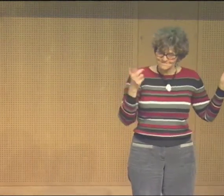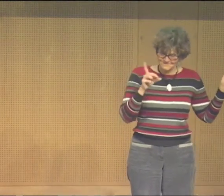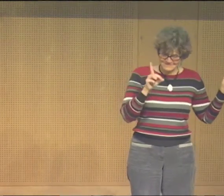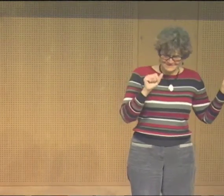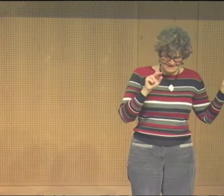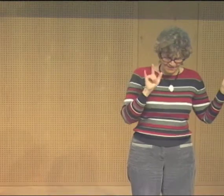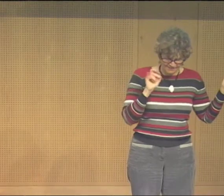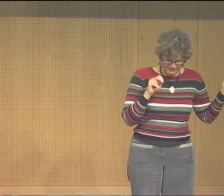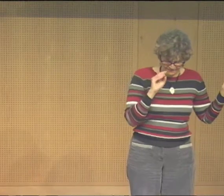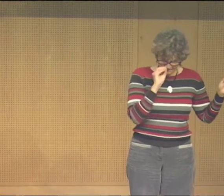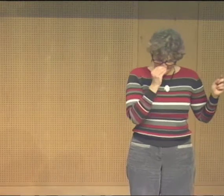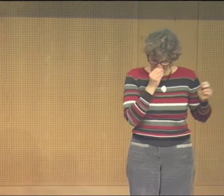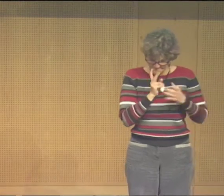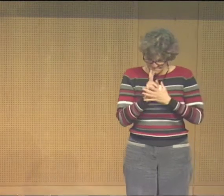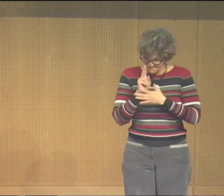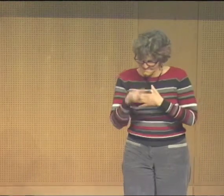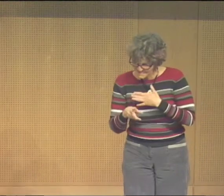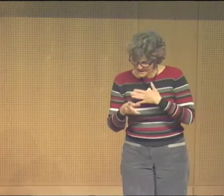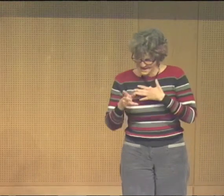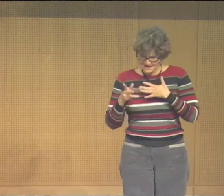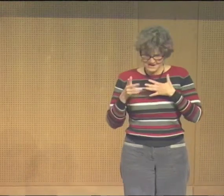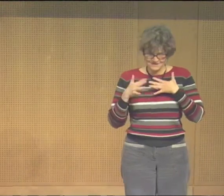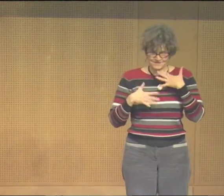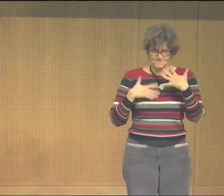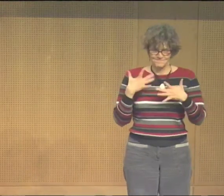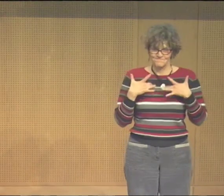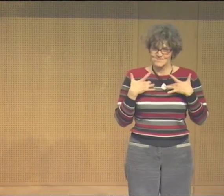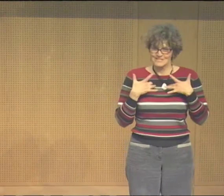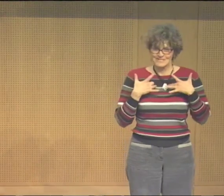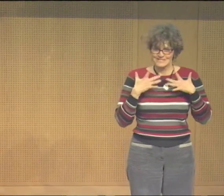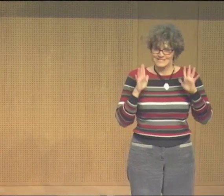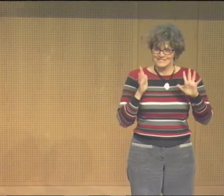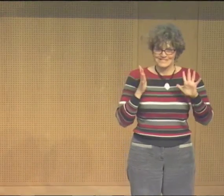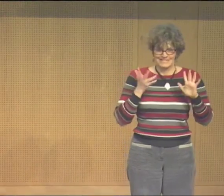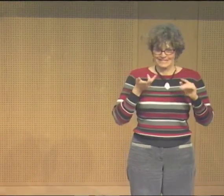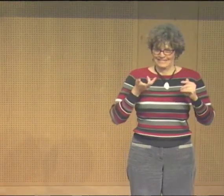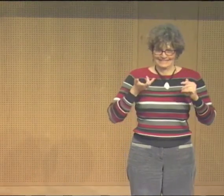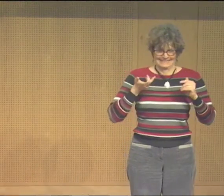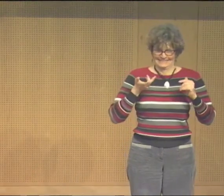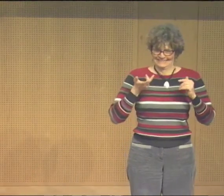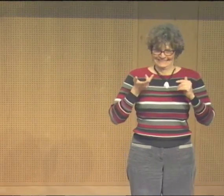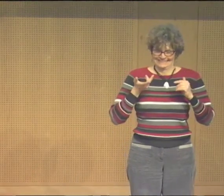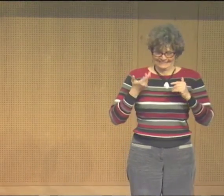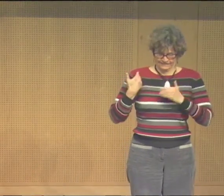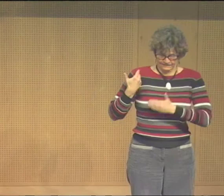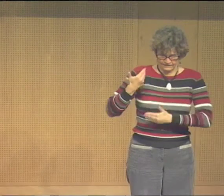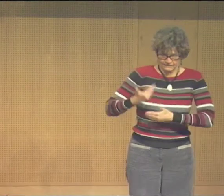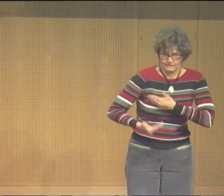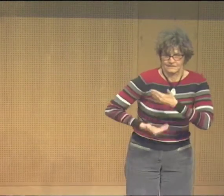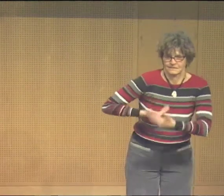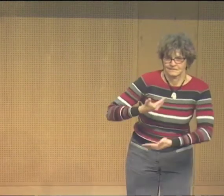But... But I... To try to make him fit in with the whole dandelion metaphor...